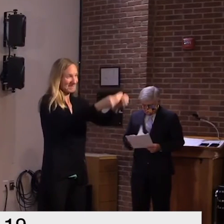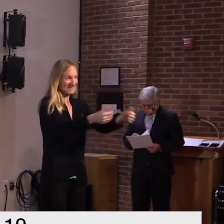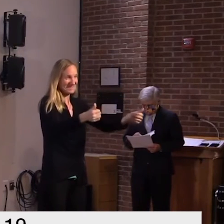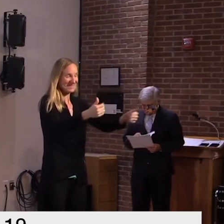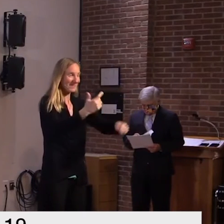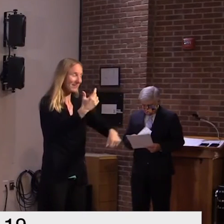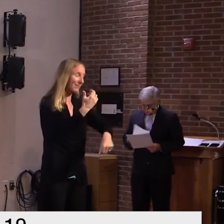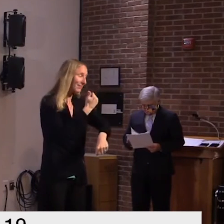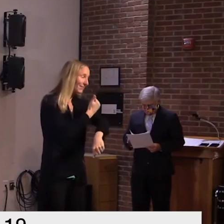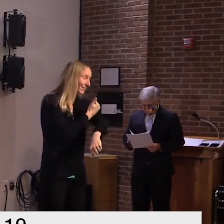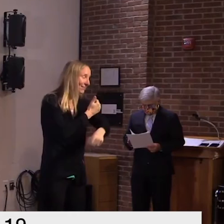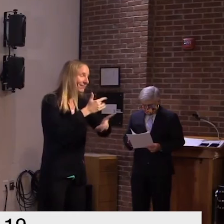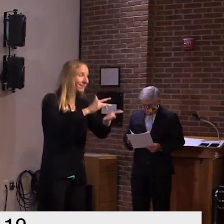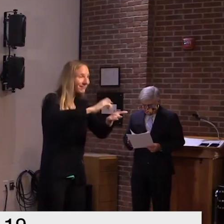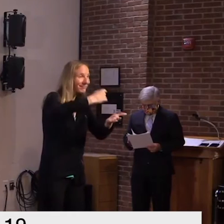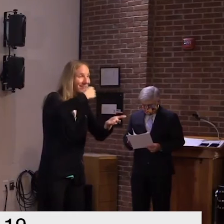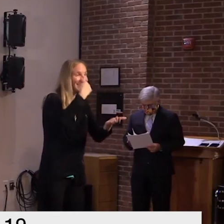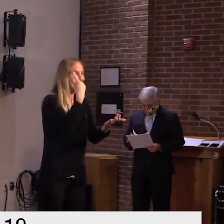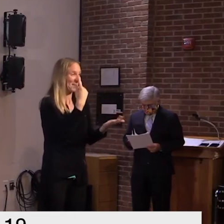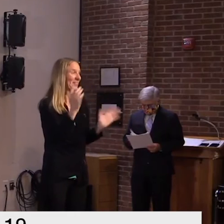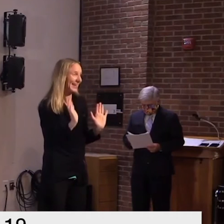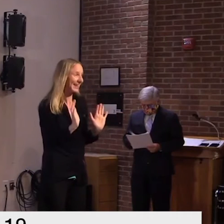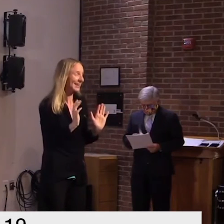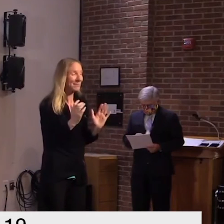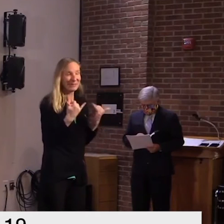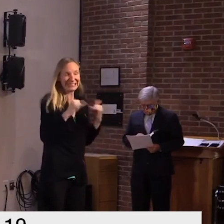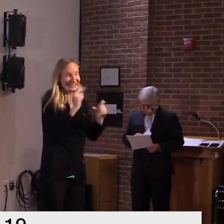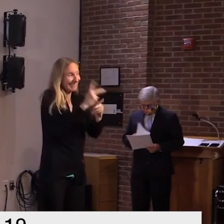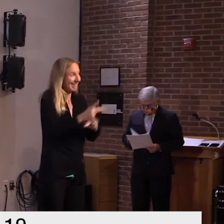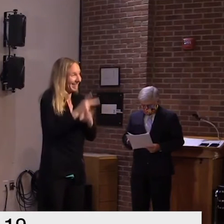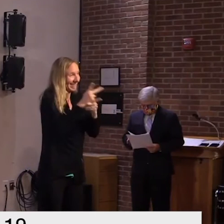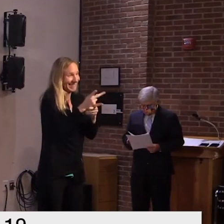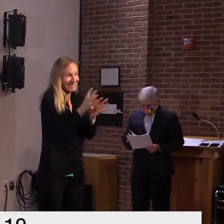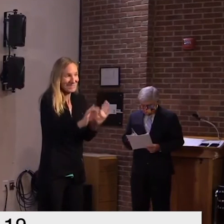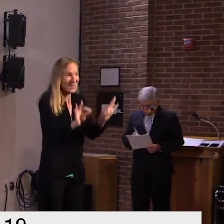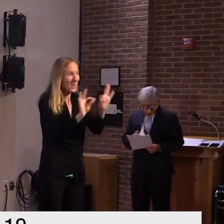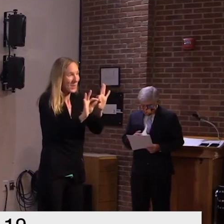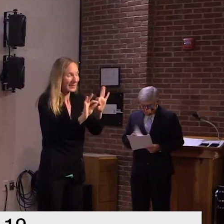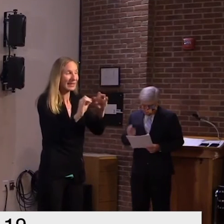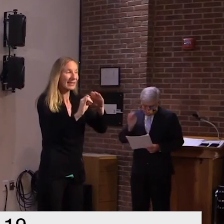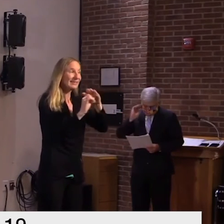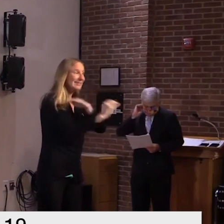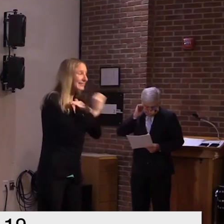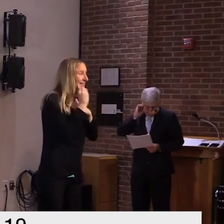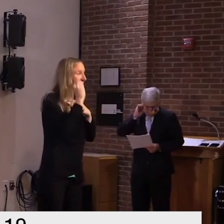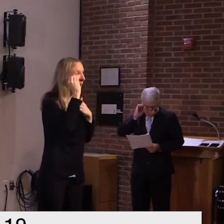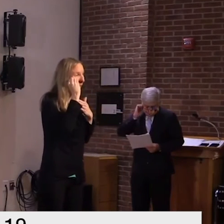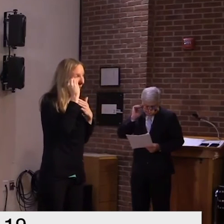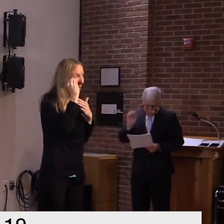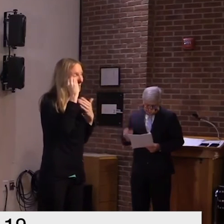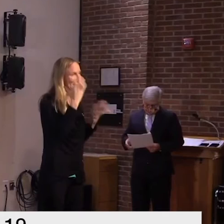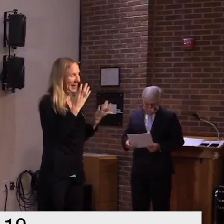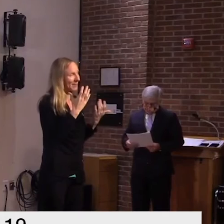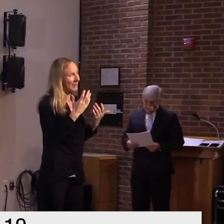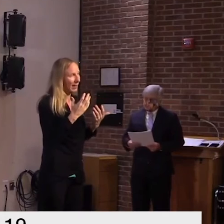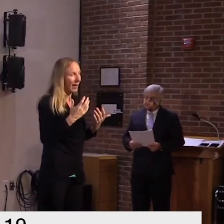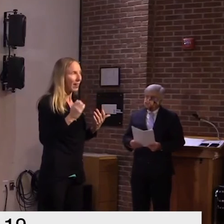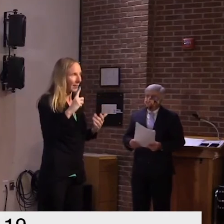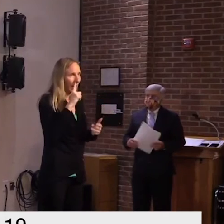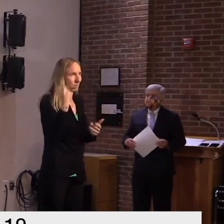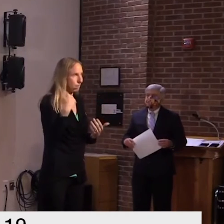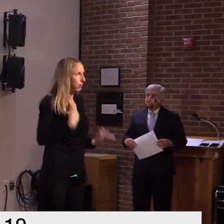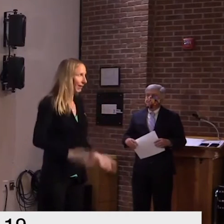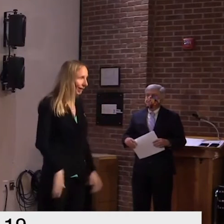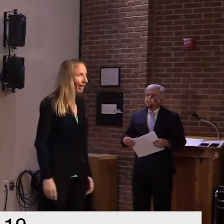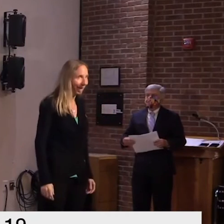so we have to continue to be cautious staying home is probably too cautious for most who